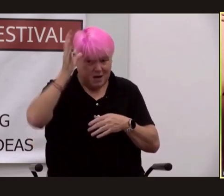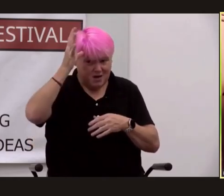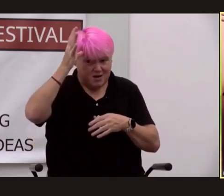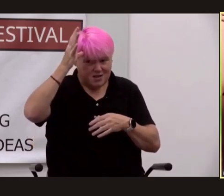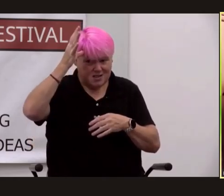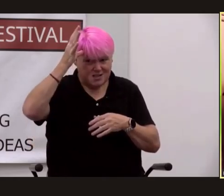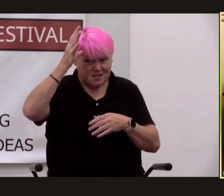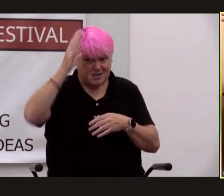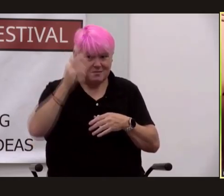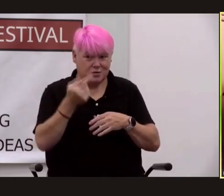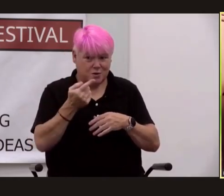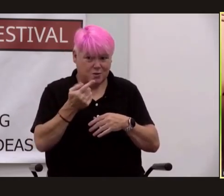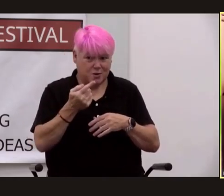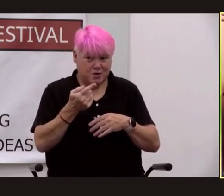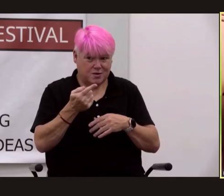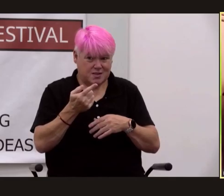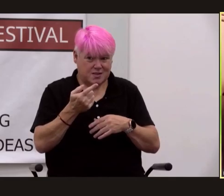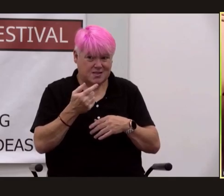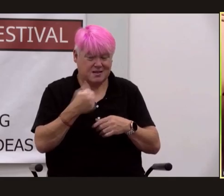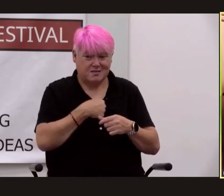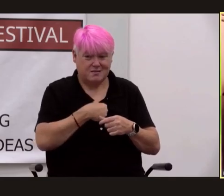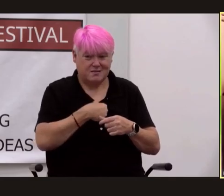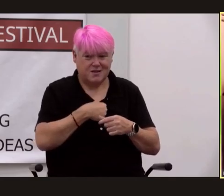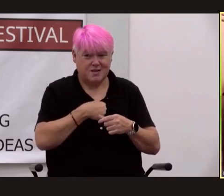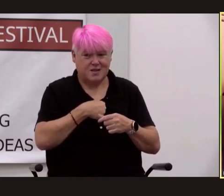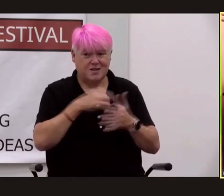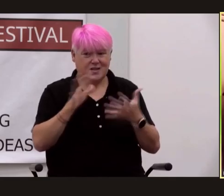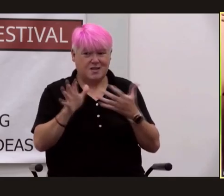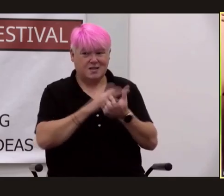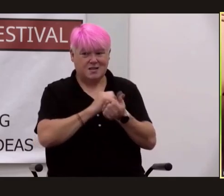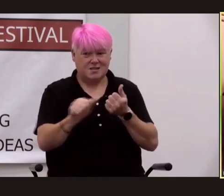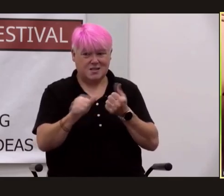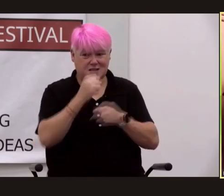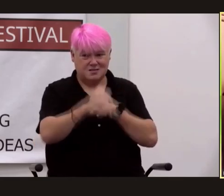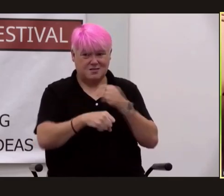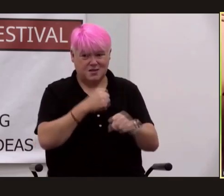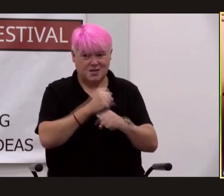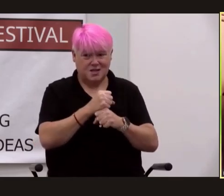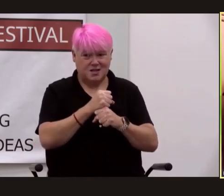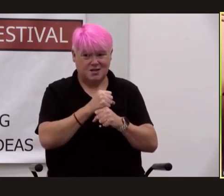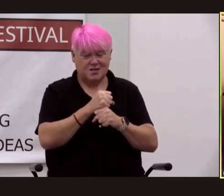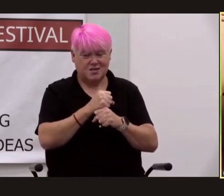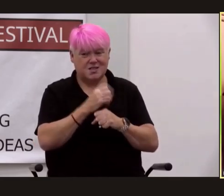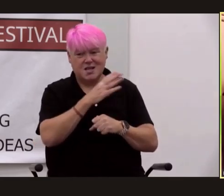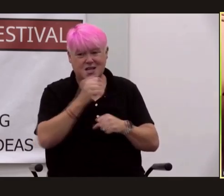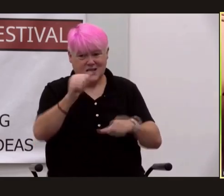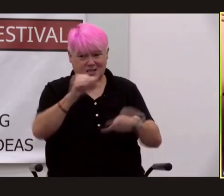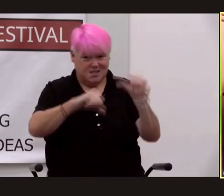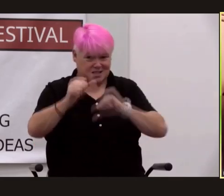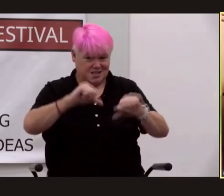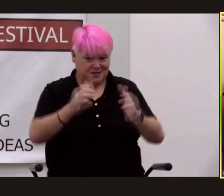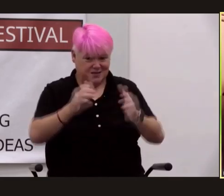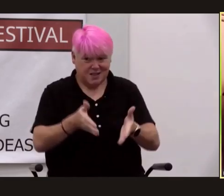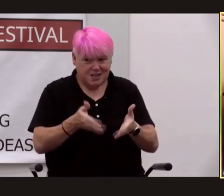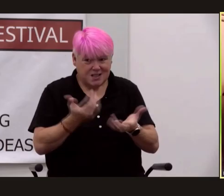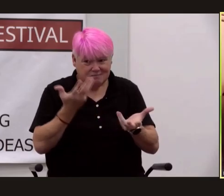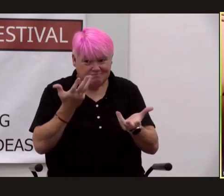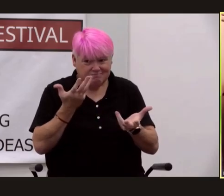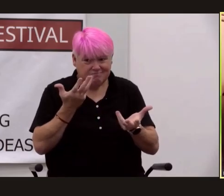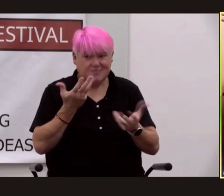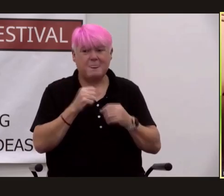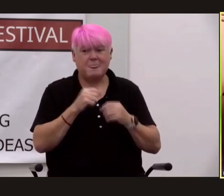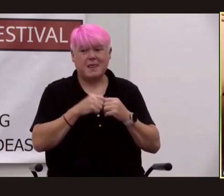21 year old a disastrous year socially and scientifically at cambridge's